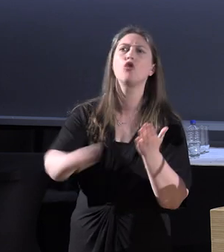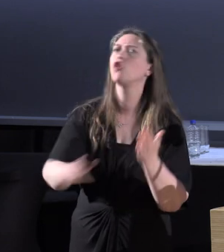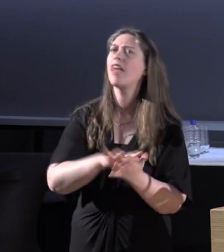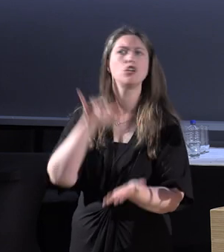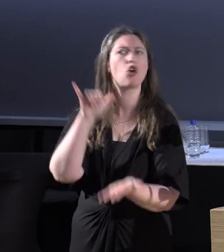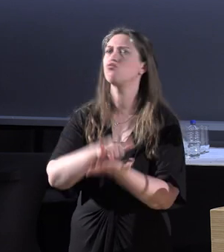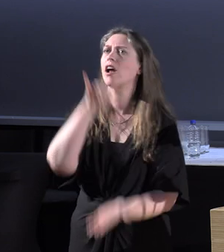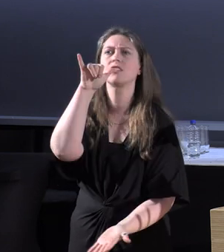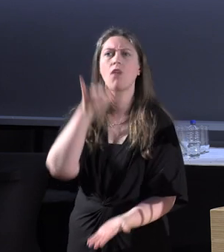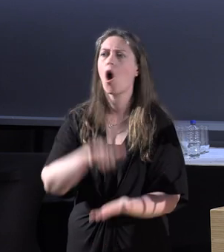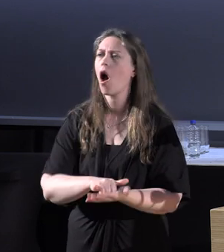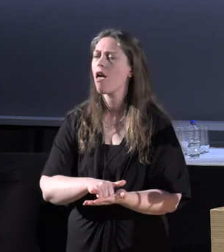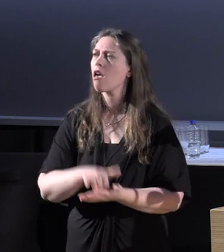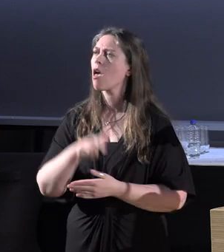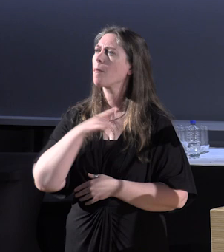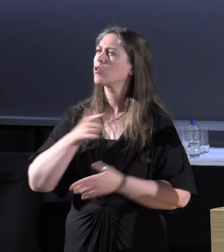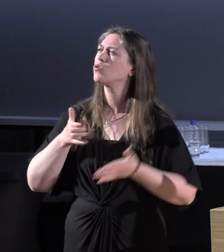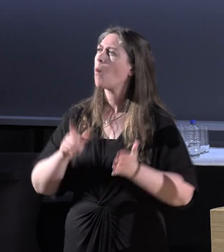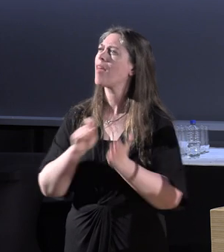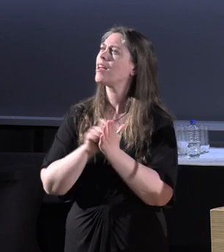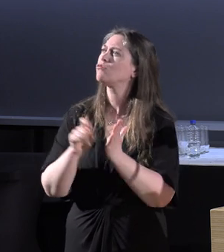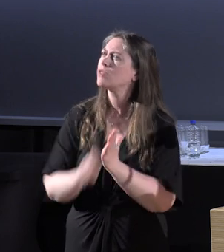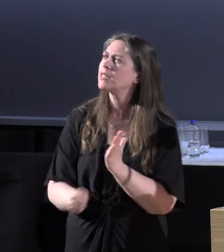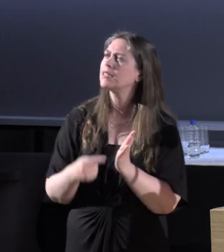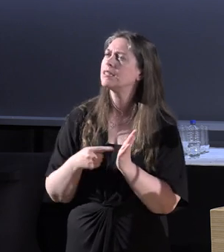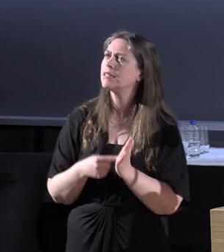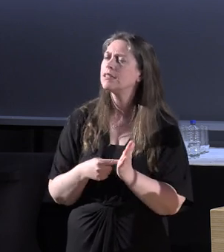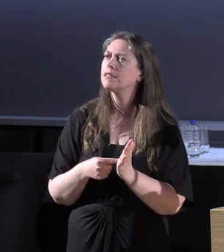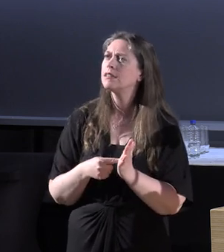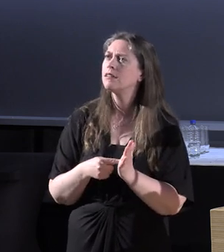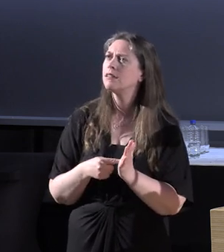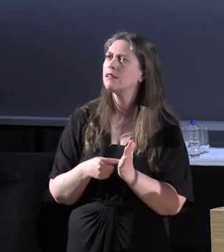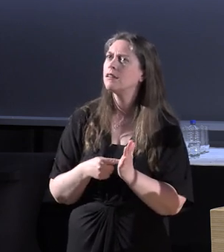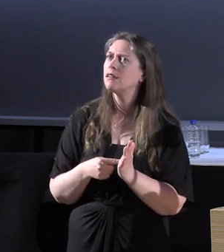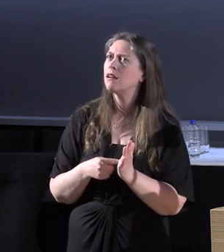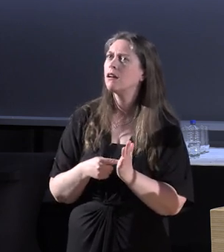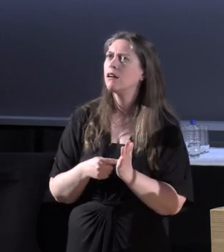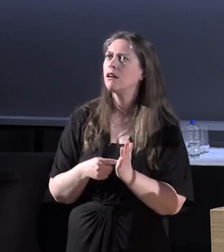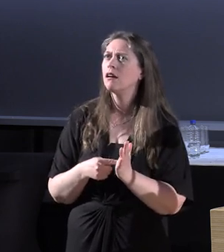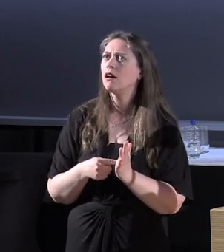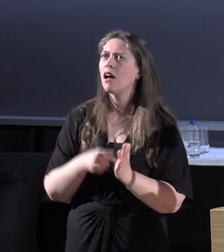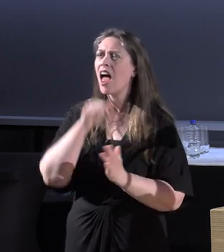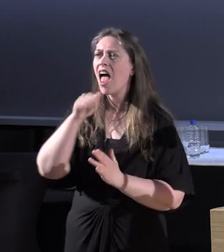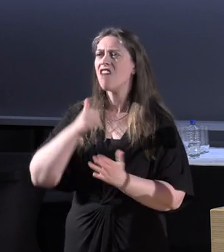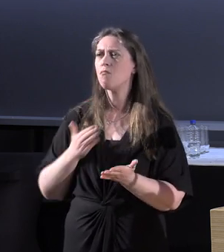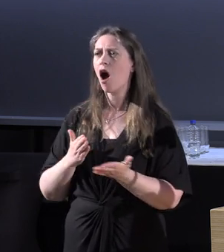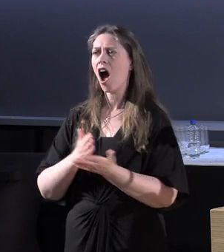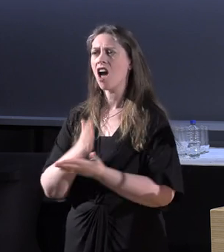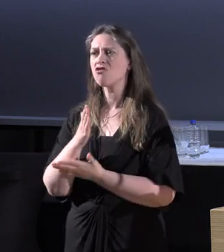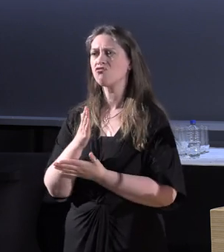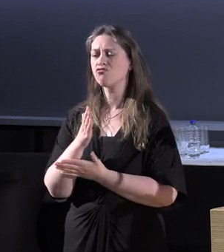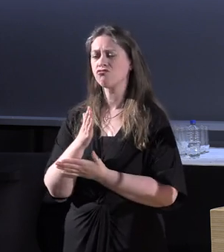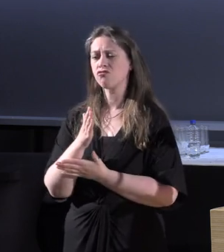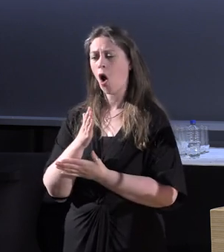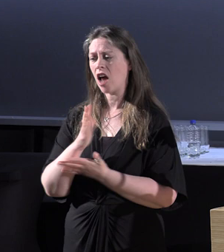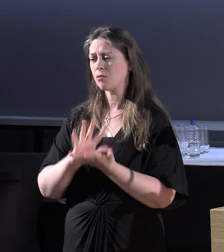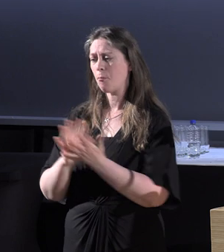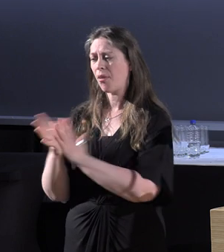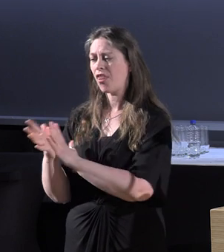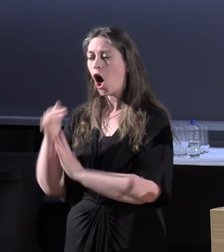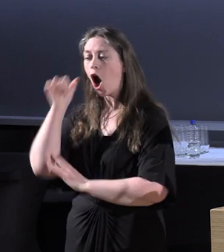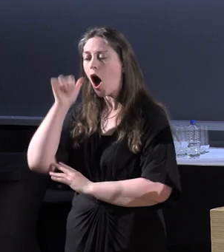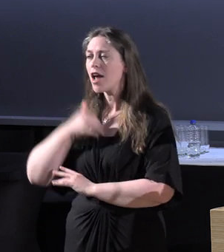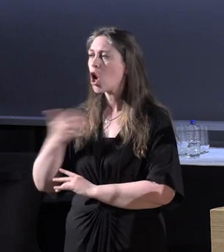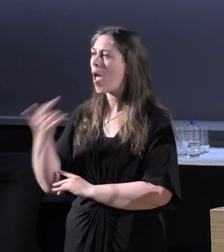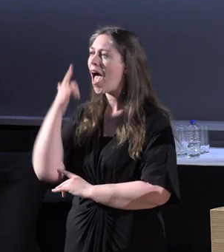ratify it. Because the way it's written, I would be okay. If my rights are infringed, I know how to seek a lawyer out and I